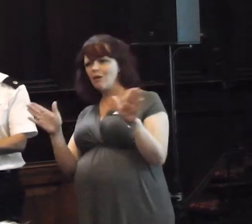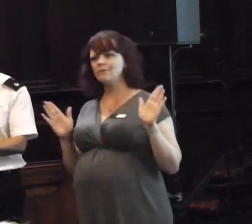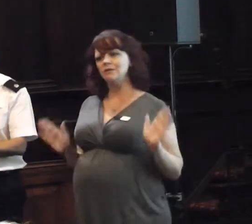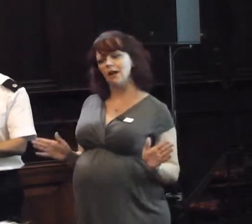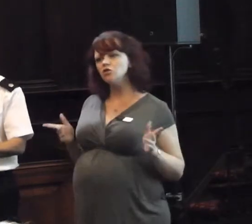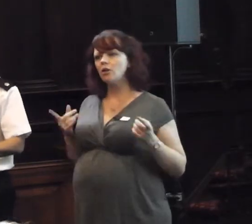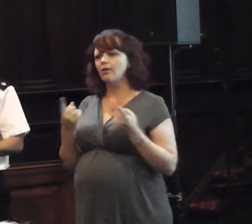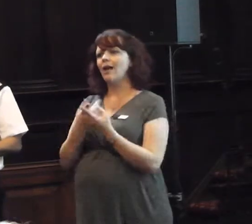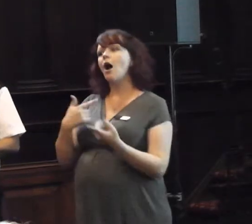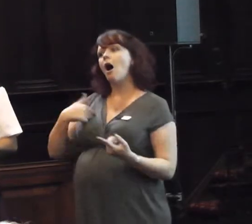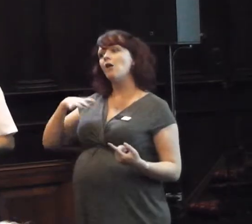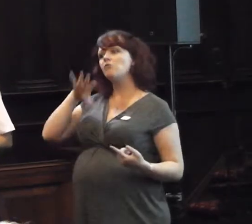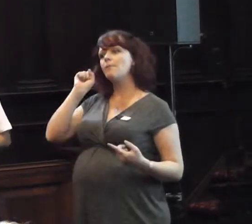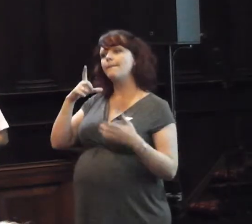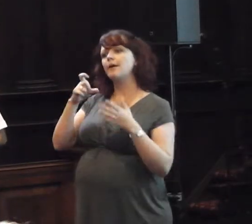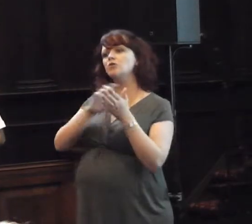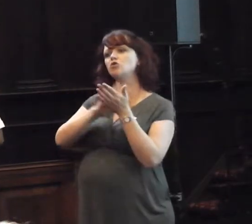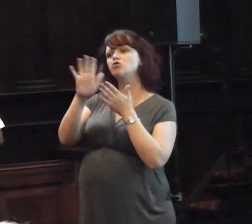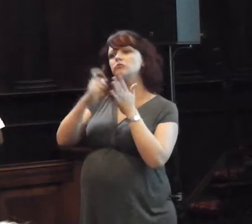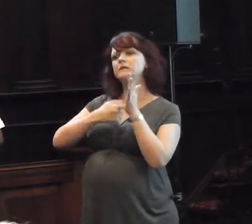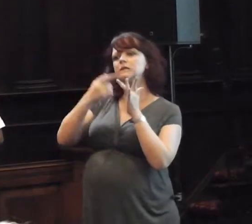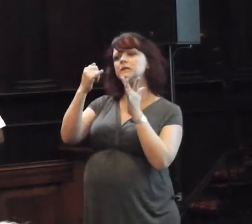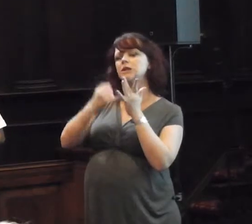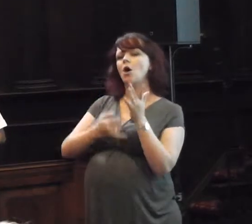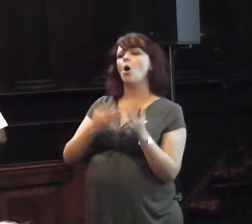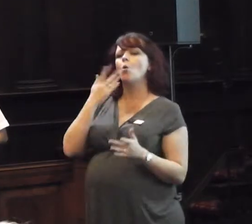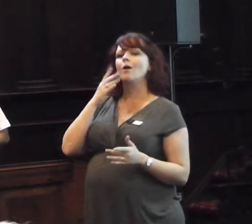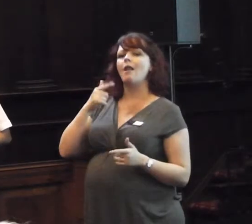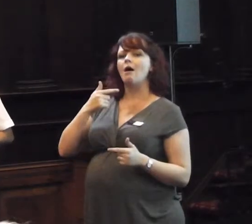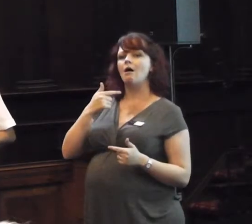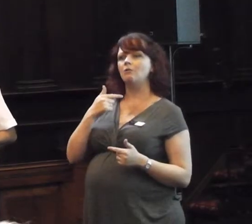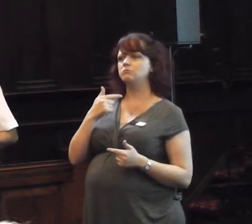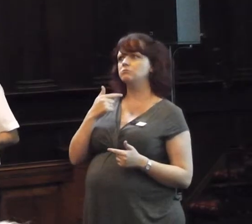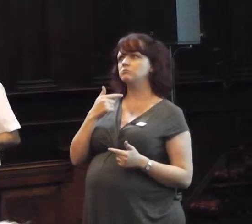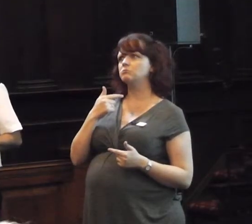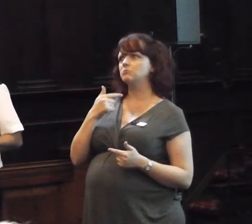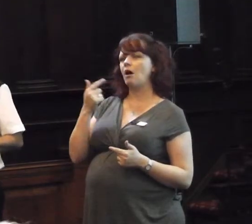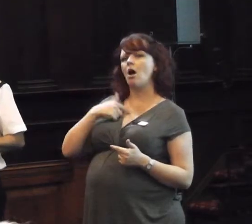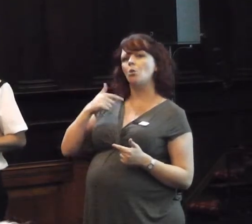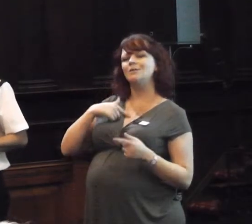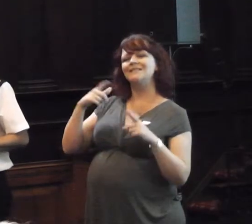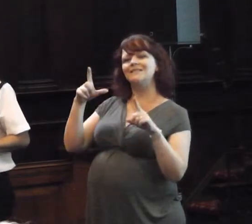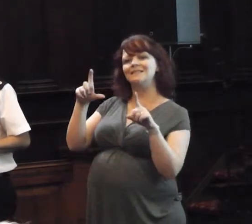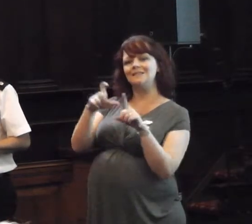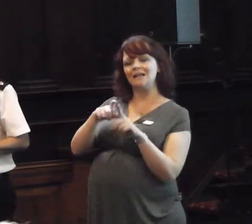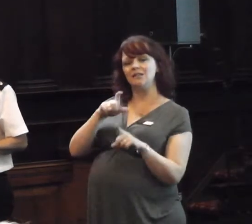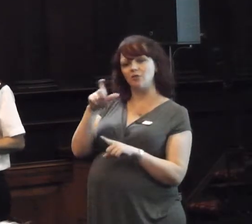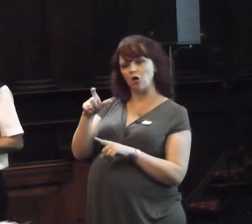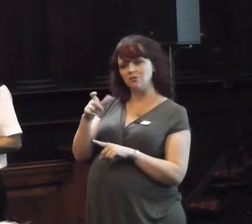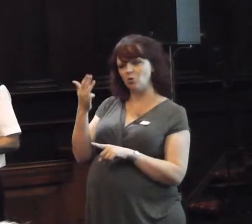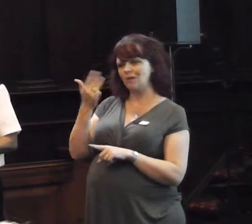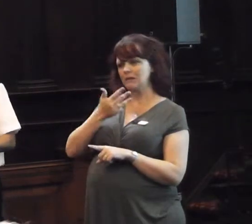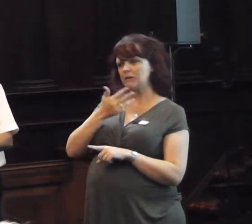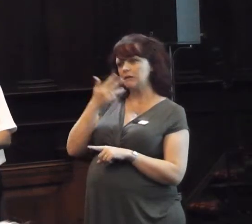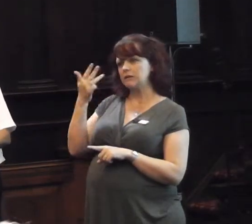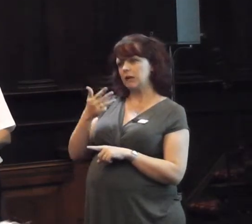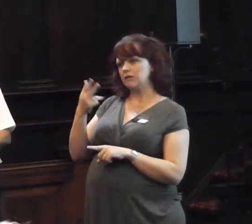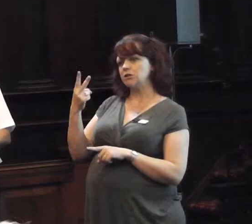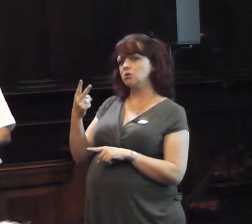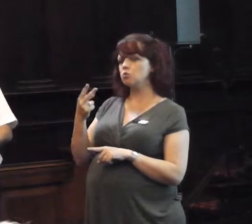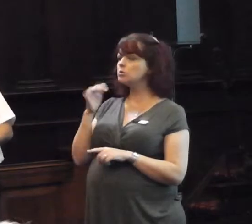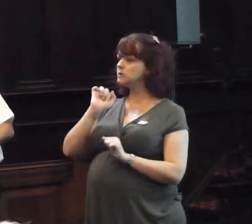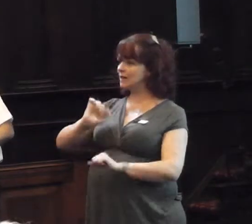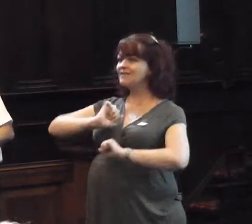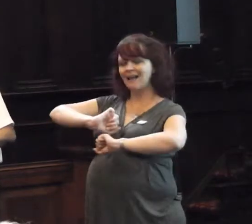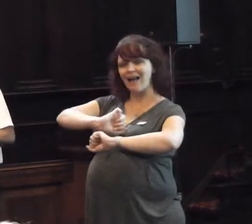I can remember Chris, when I was a detective constable in 1992, when I was in Exeter. He did have a